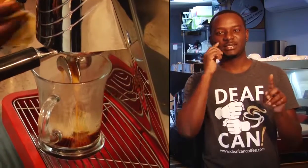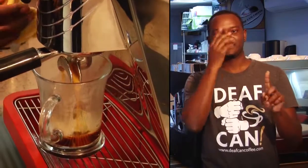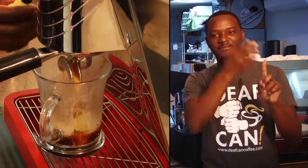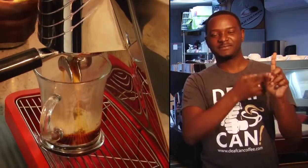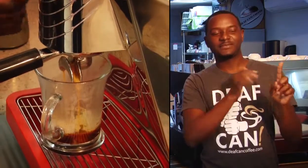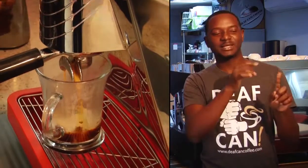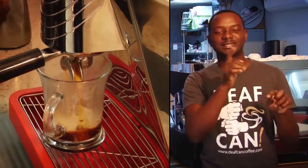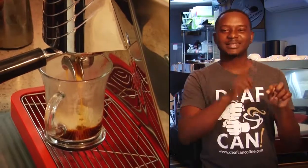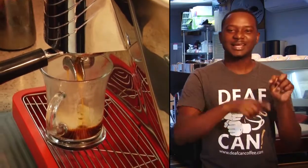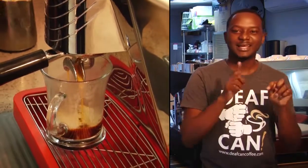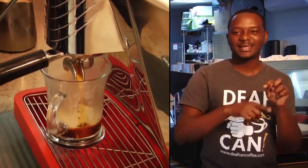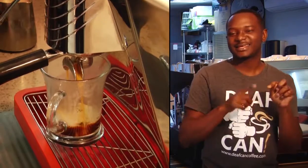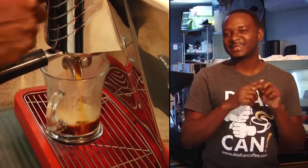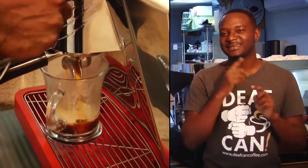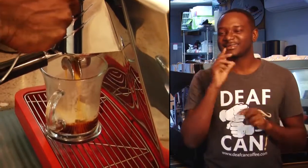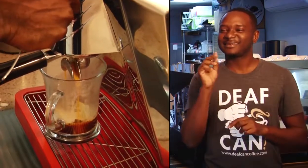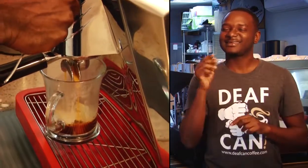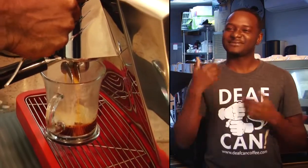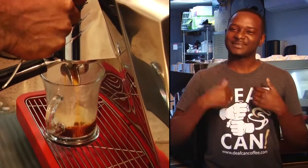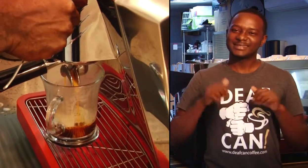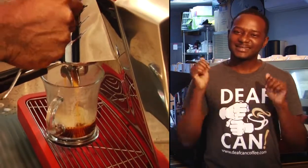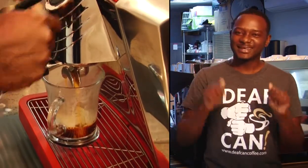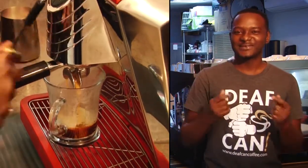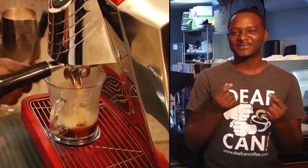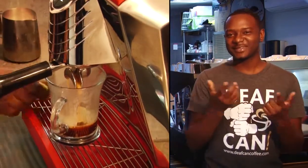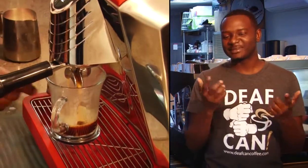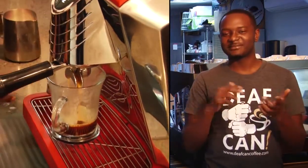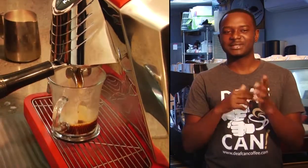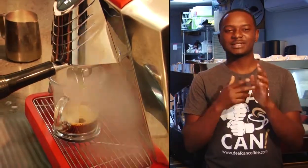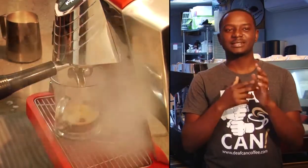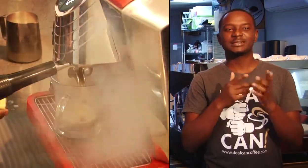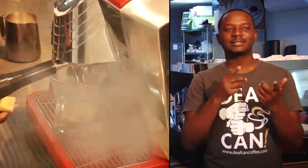So people look at a deaf person like somebody who can't, and so we said, no, we want to show people that we can.